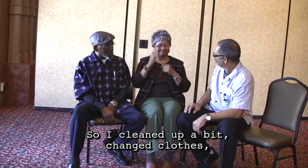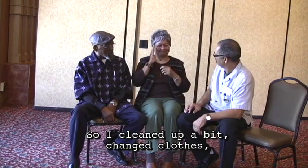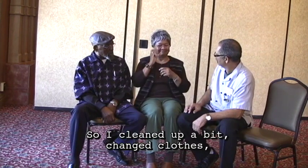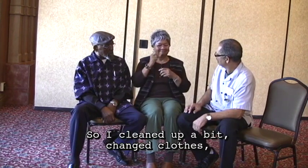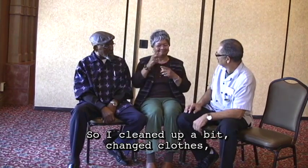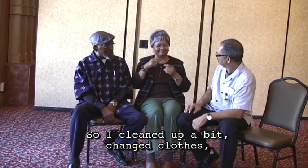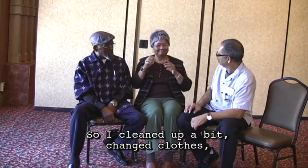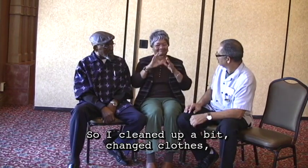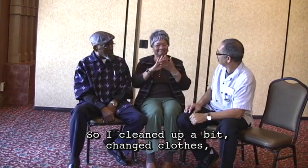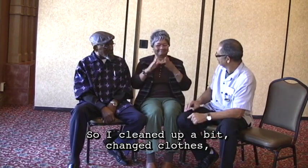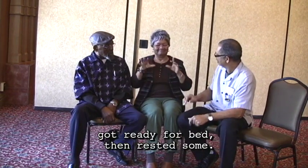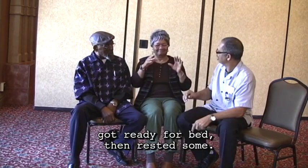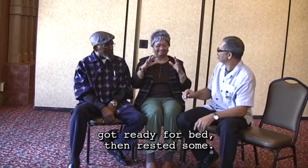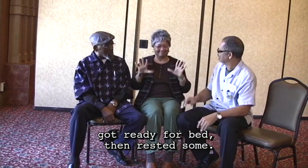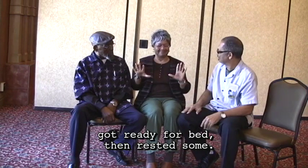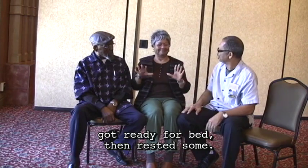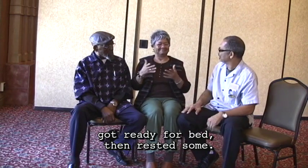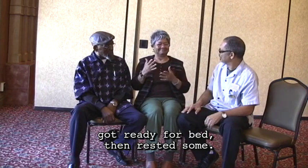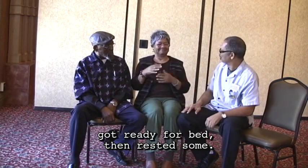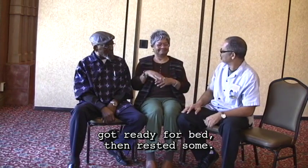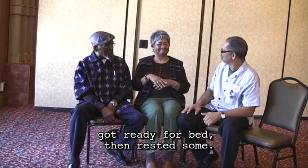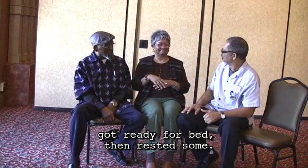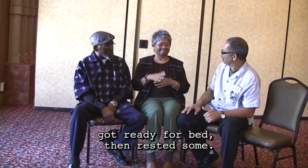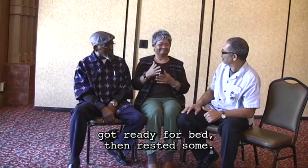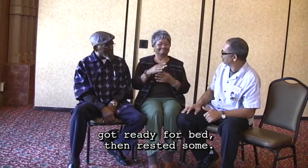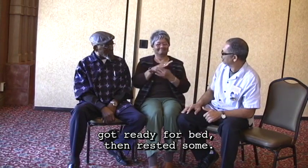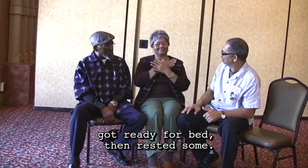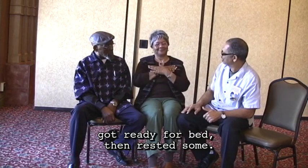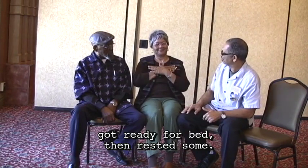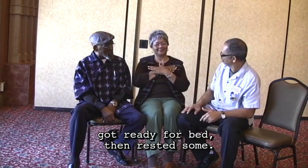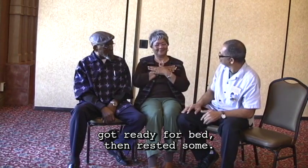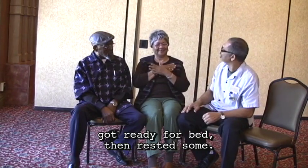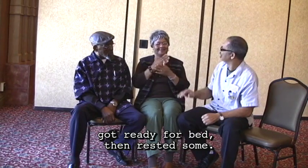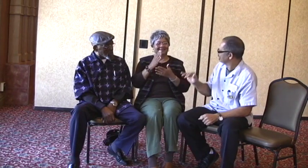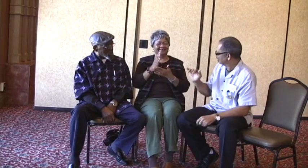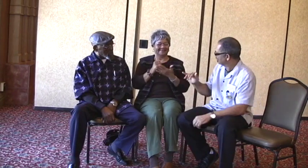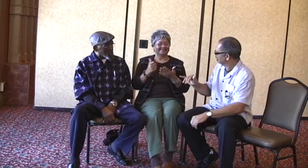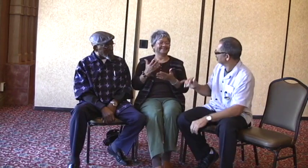so I cleaned up a bit, changed clothes, got ready for bed, then rested some.